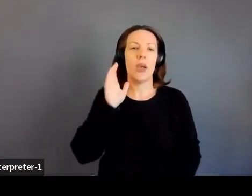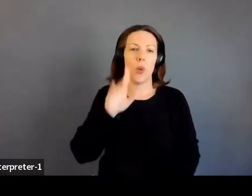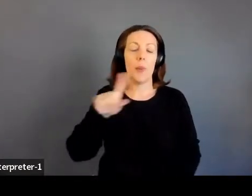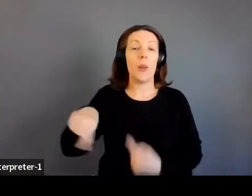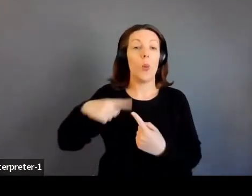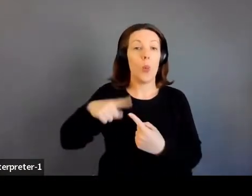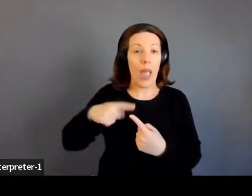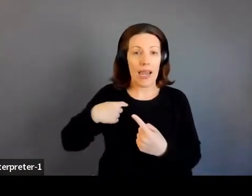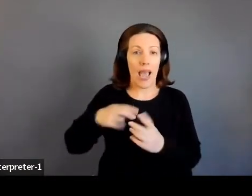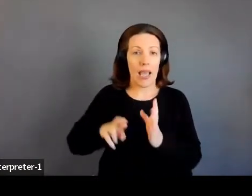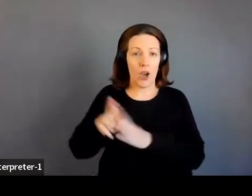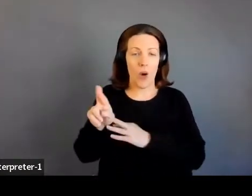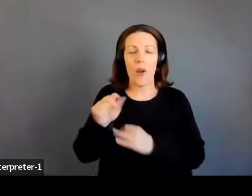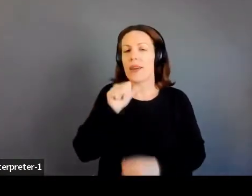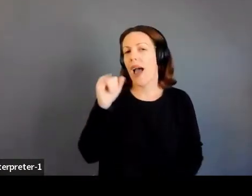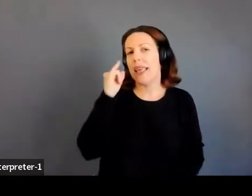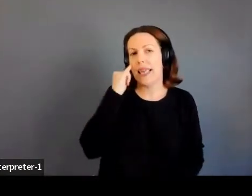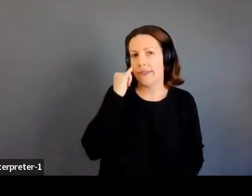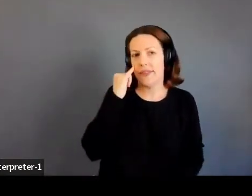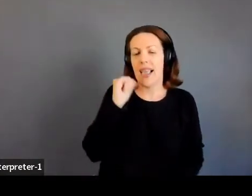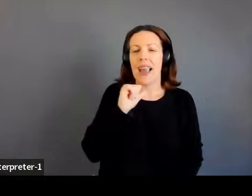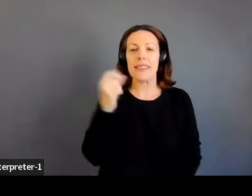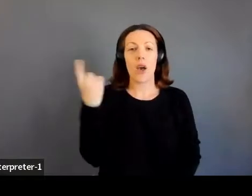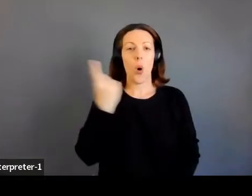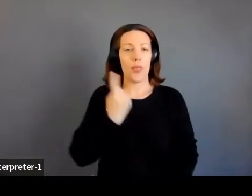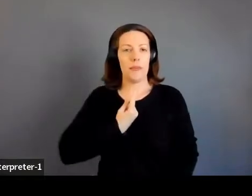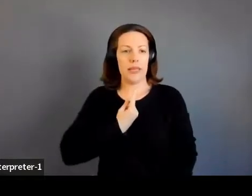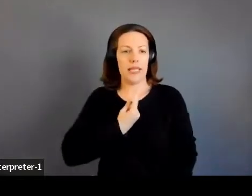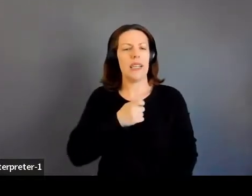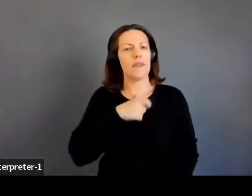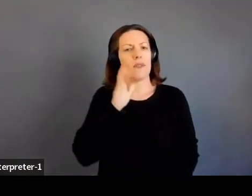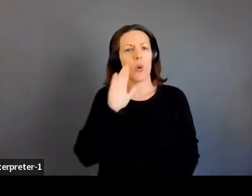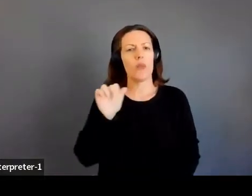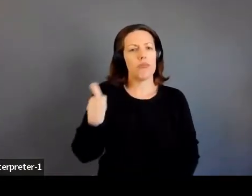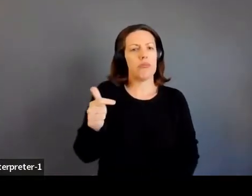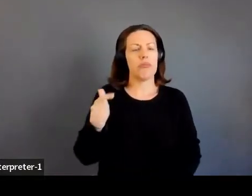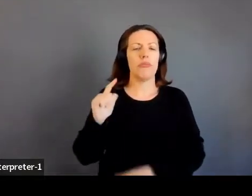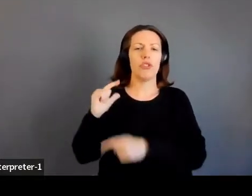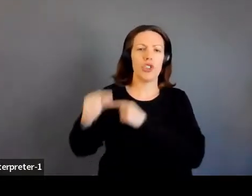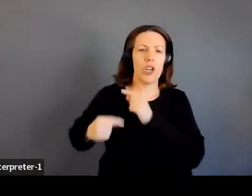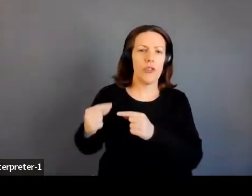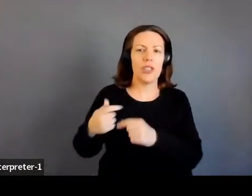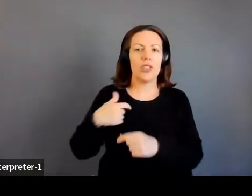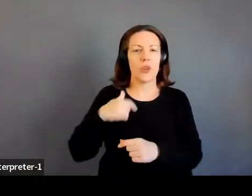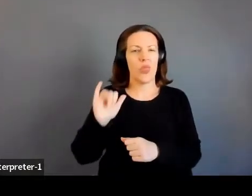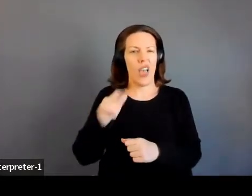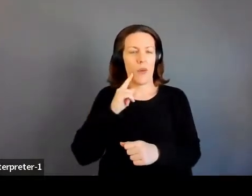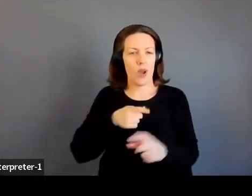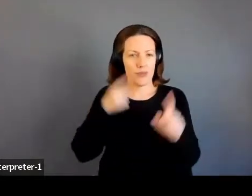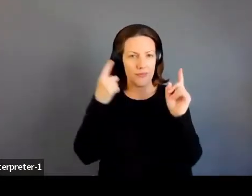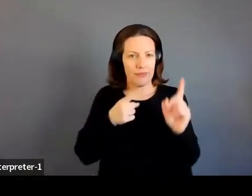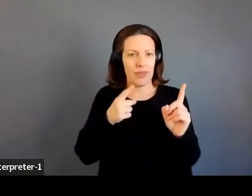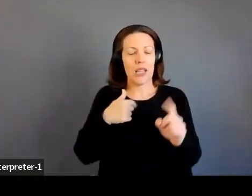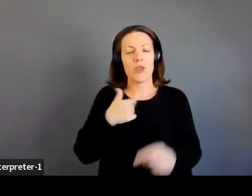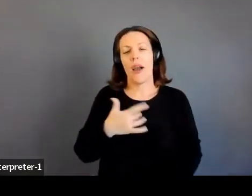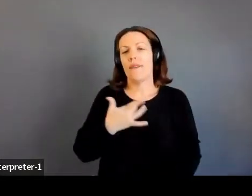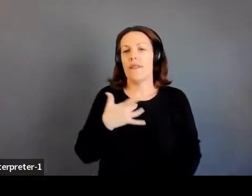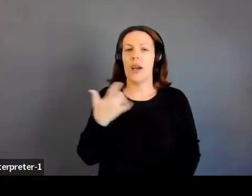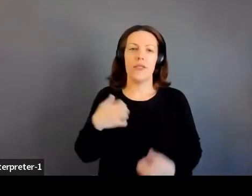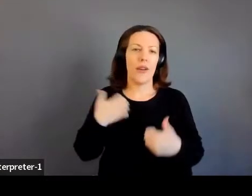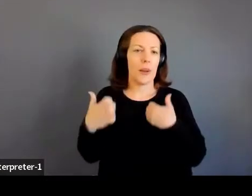just for me, for all of us. And that was the future that I was trying to help build. So it's been an extremely emotional,